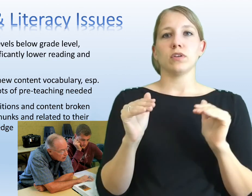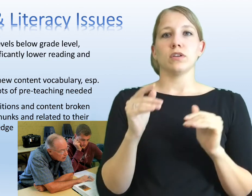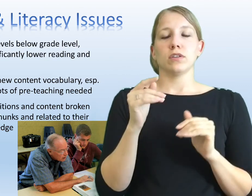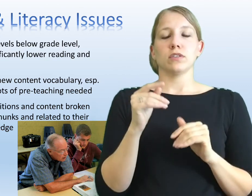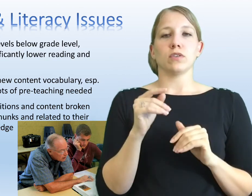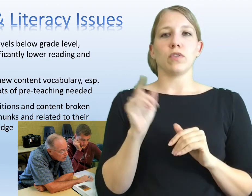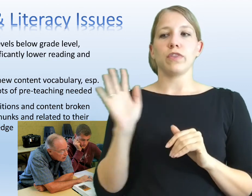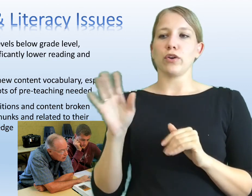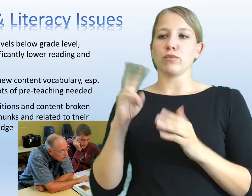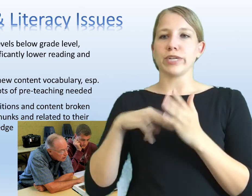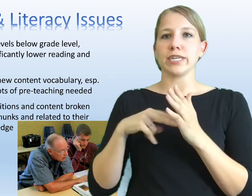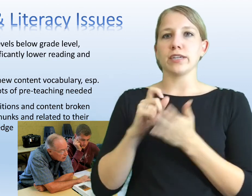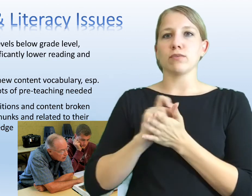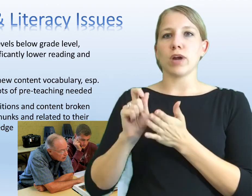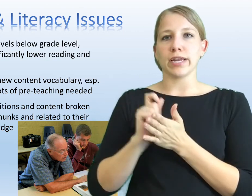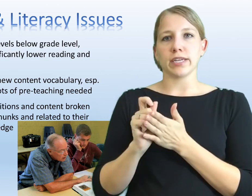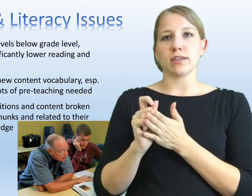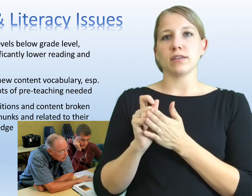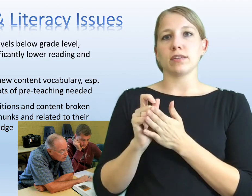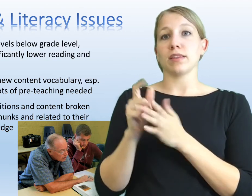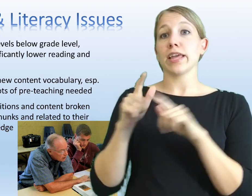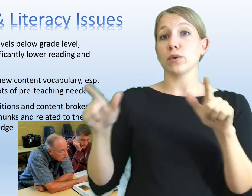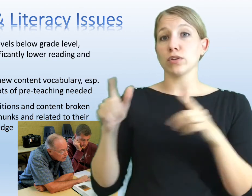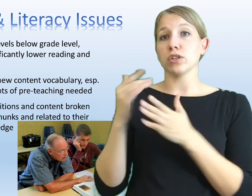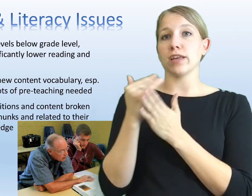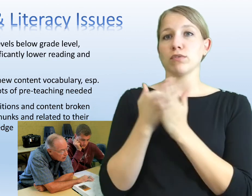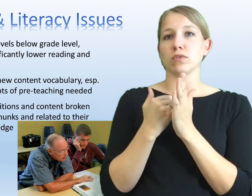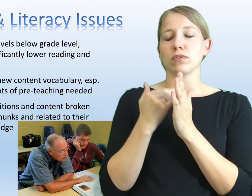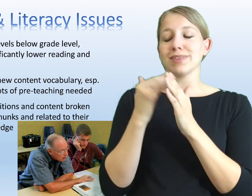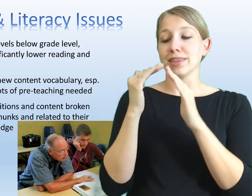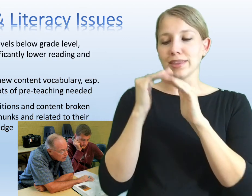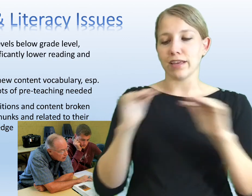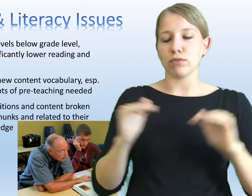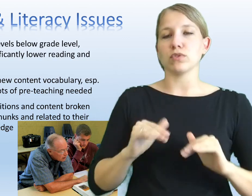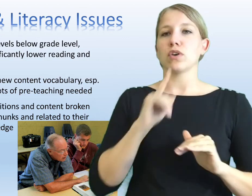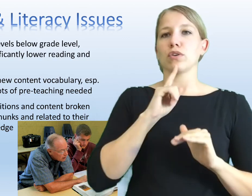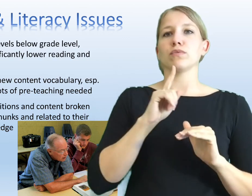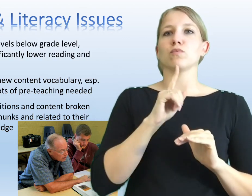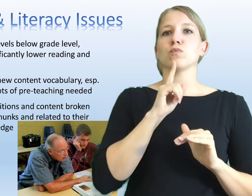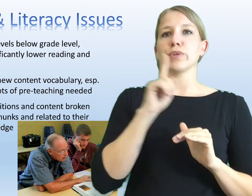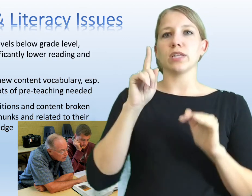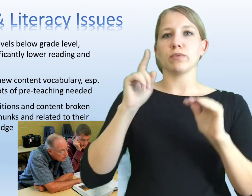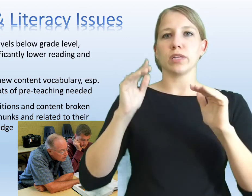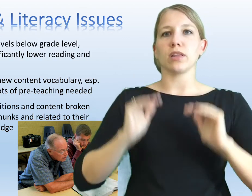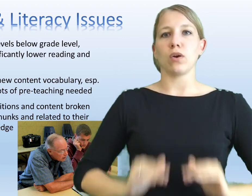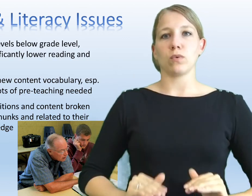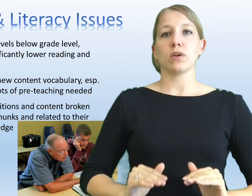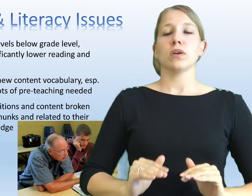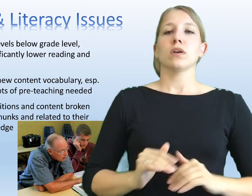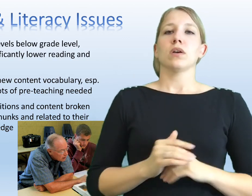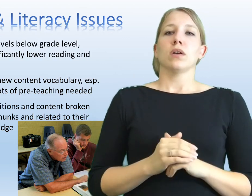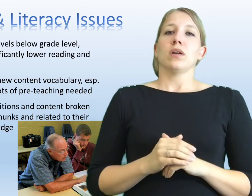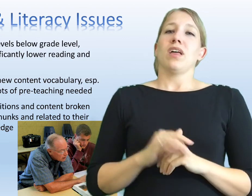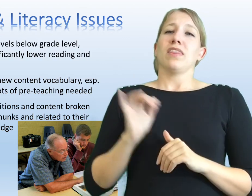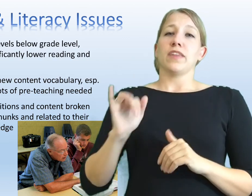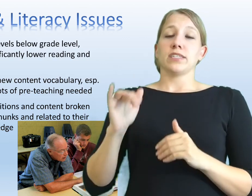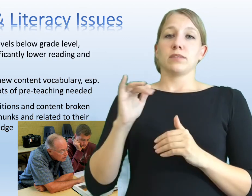level. So their reading, writing, language level levels are really, really low.